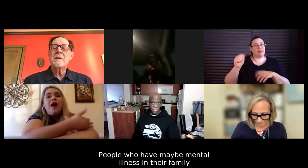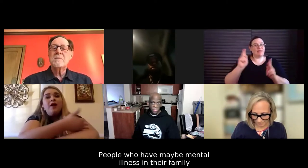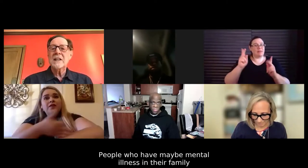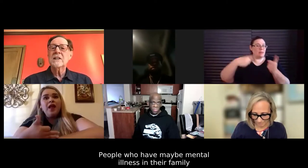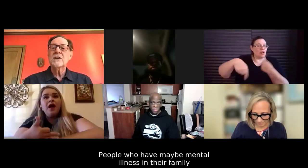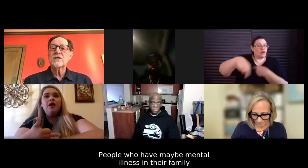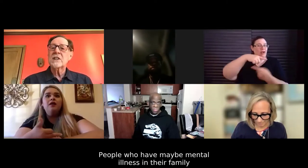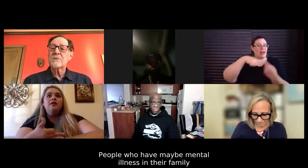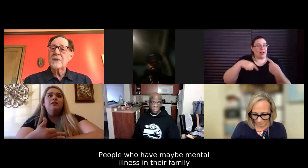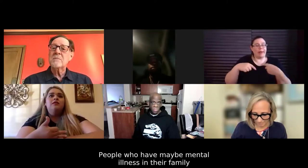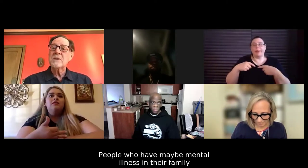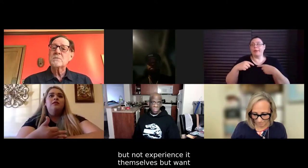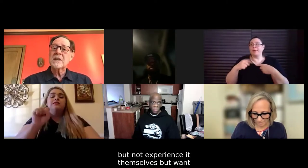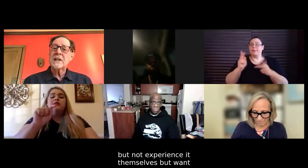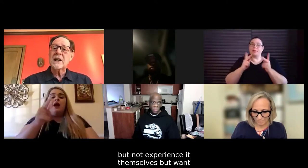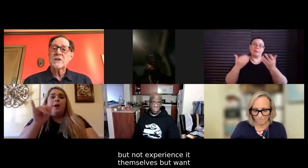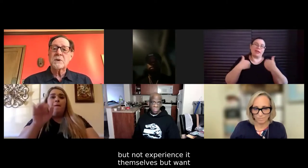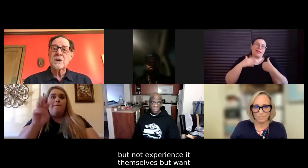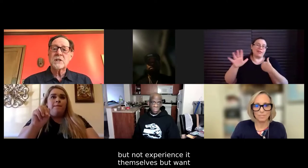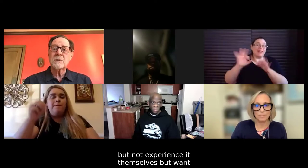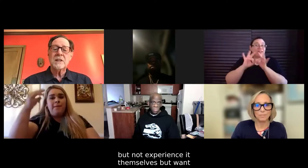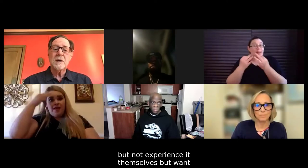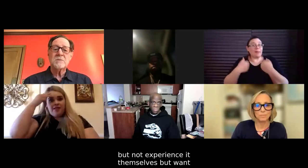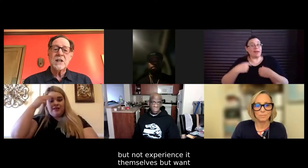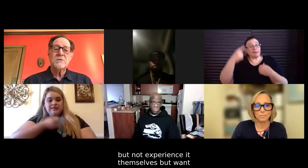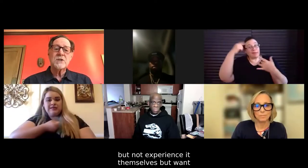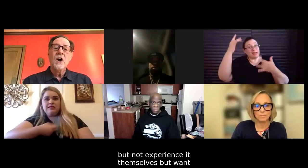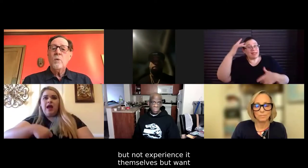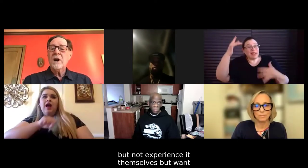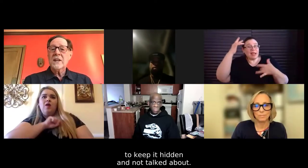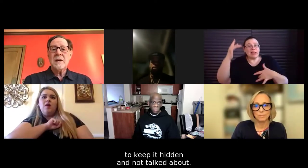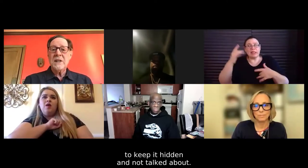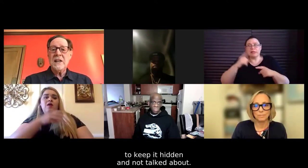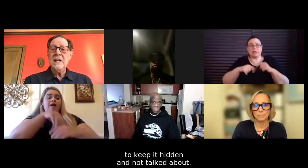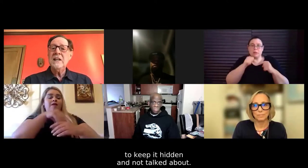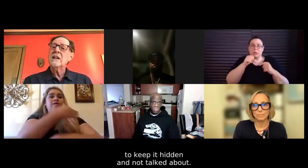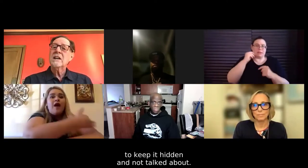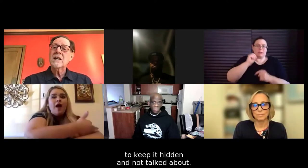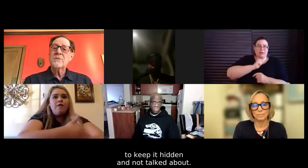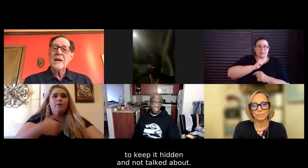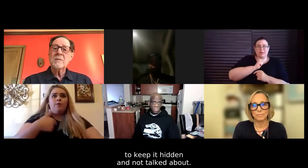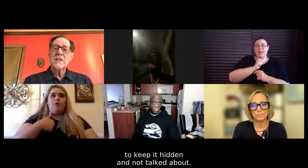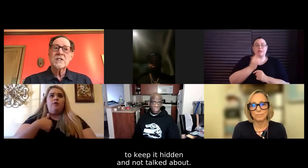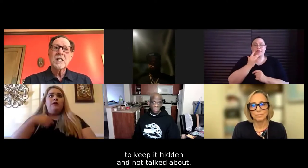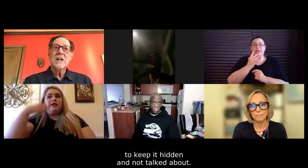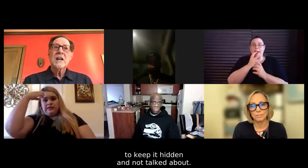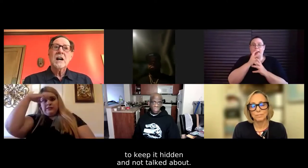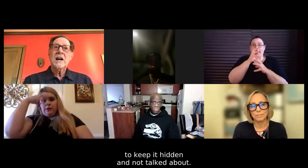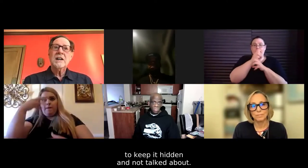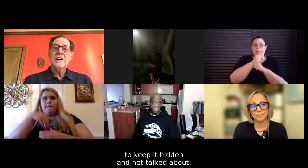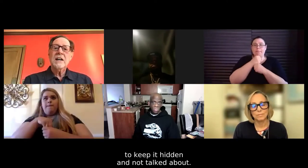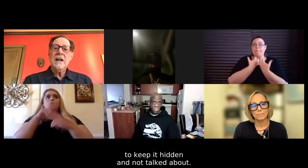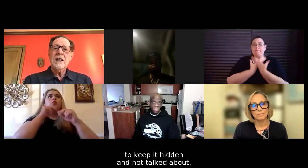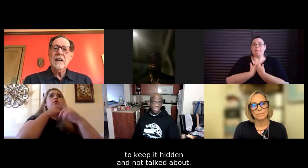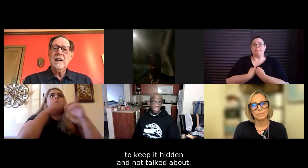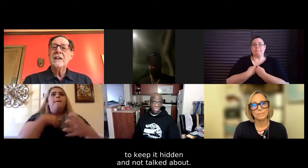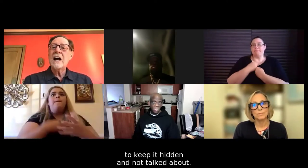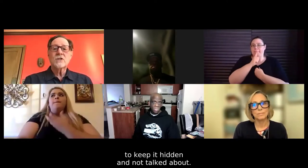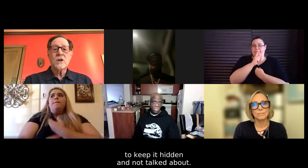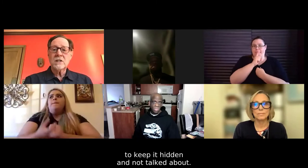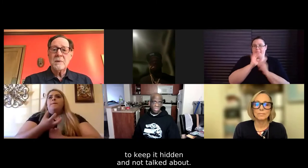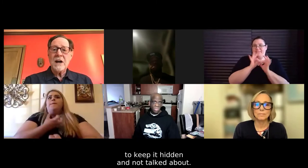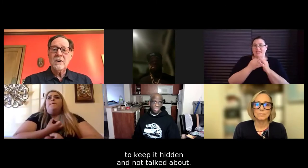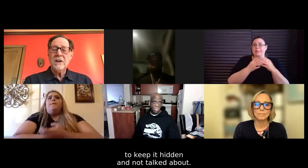have maybe mental illness in their families, but they're not experiencing it themselves, want to keep it hidden in the families and